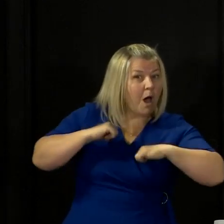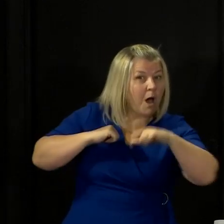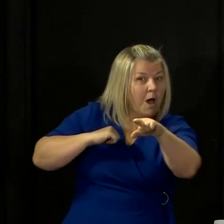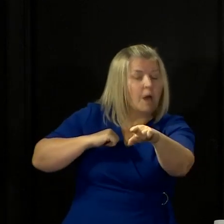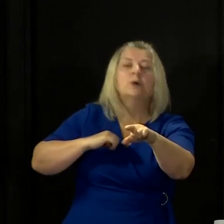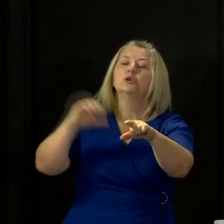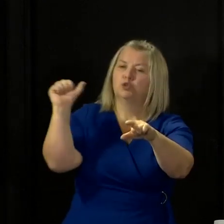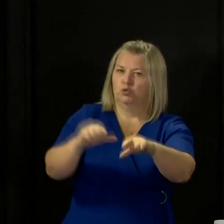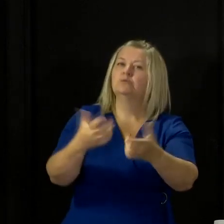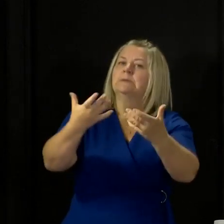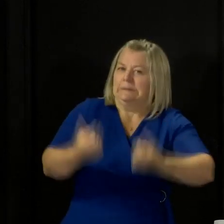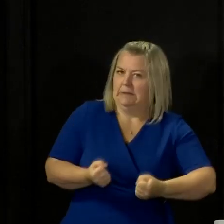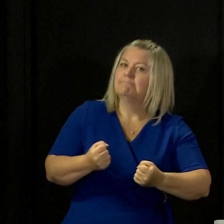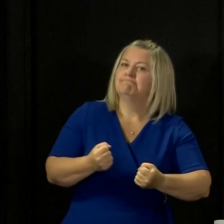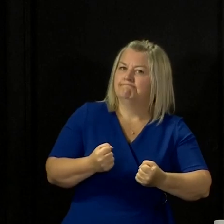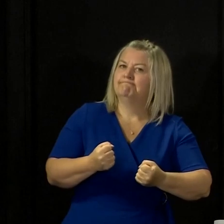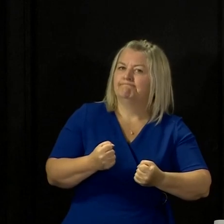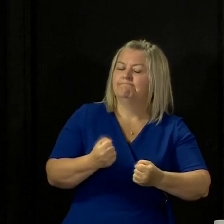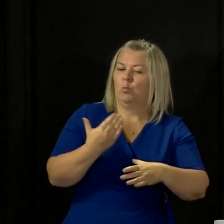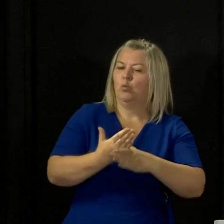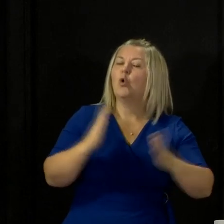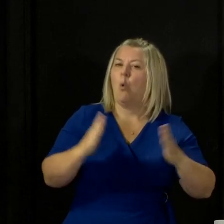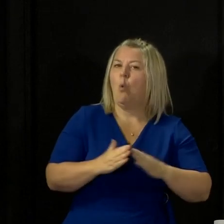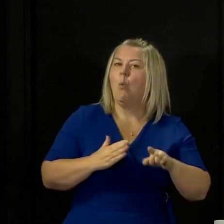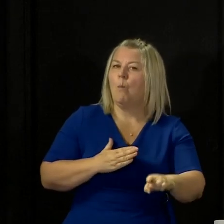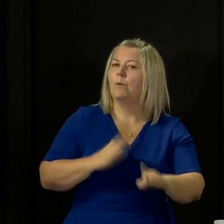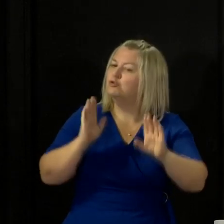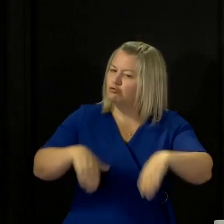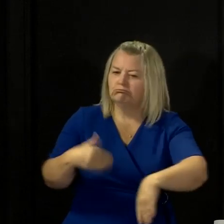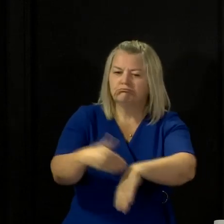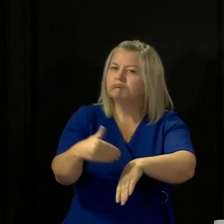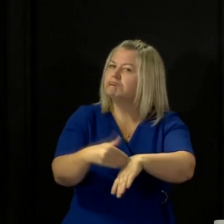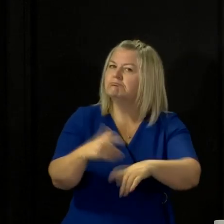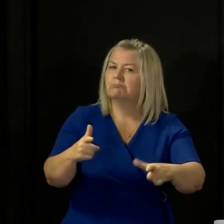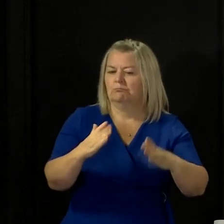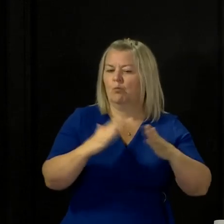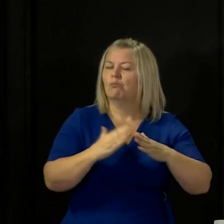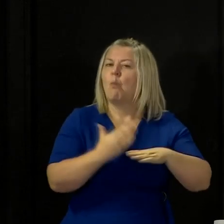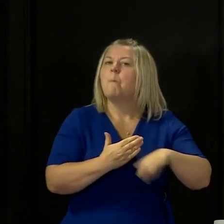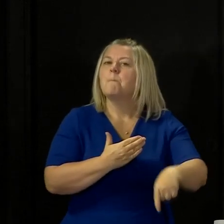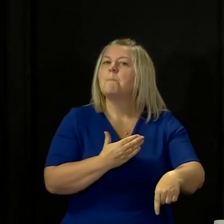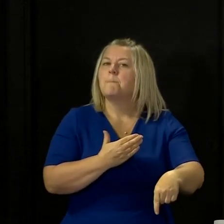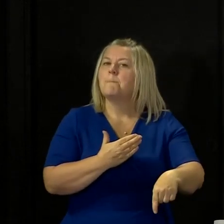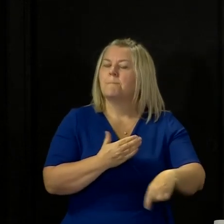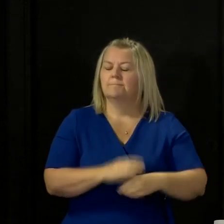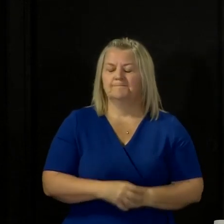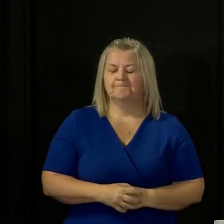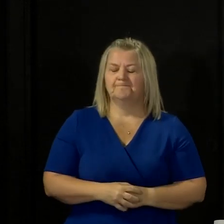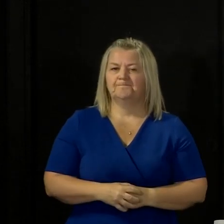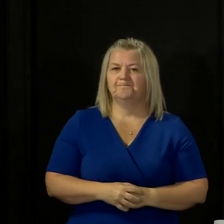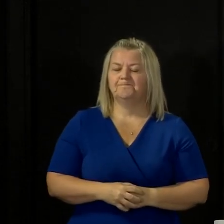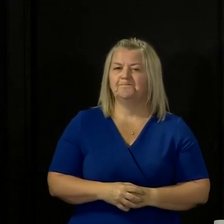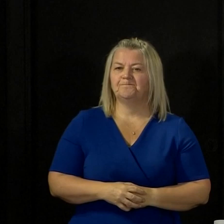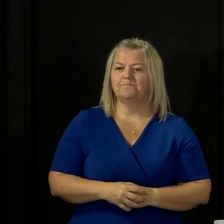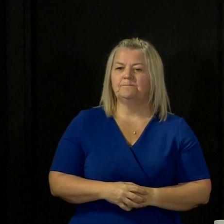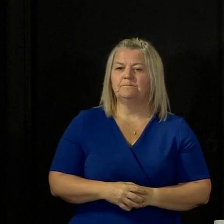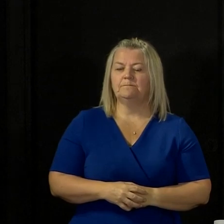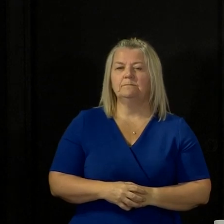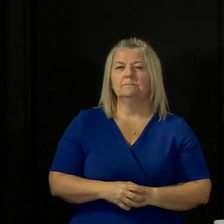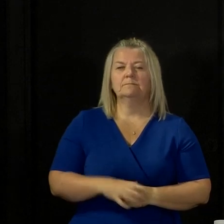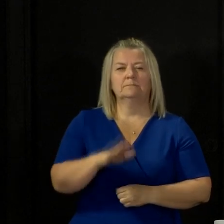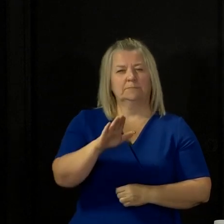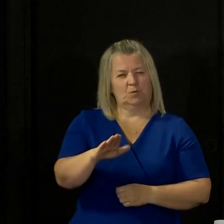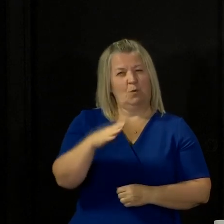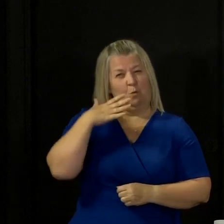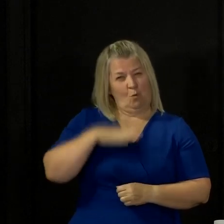Nobody, nobody should be penalised for following medical guidance. Before I finish, I just want to